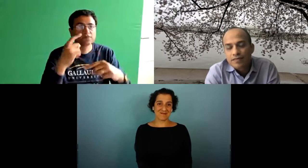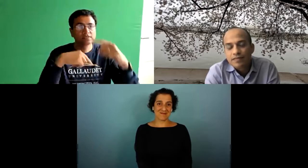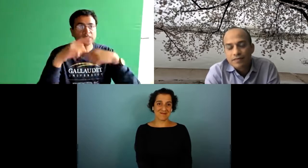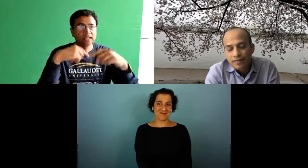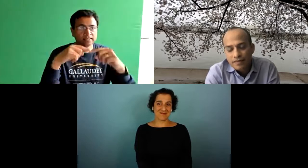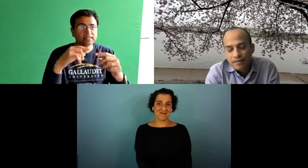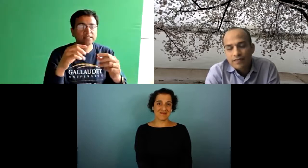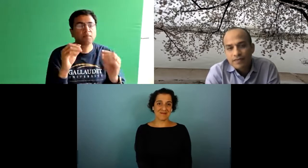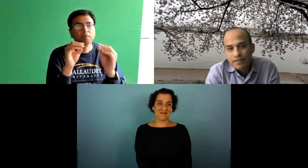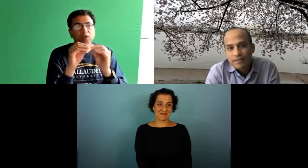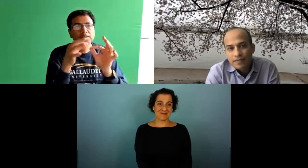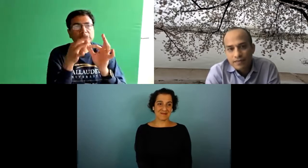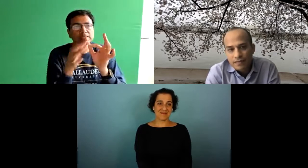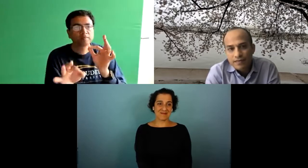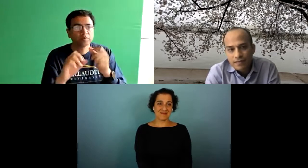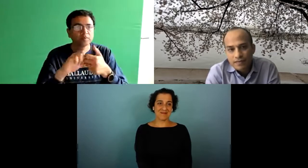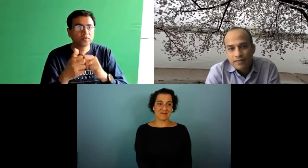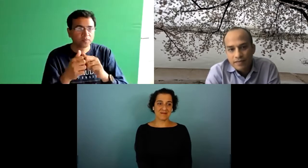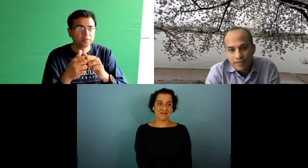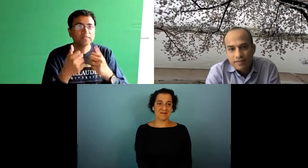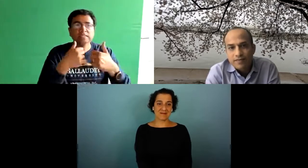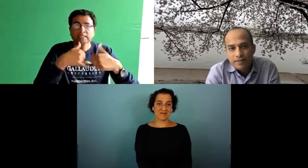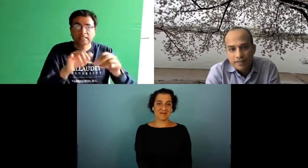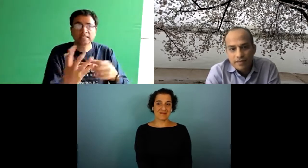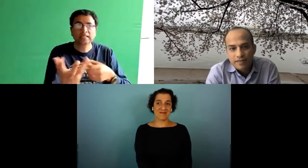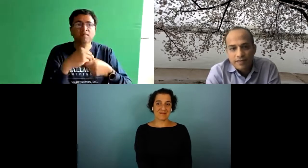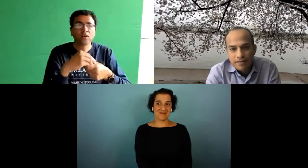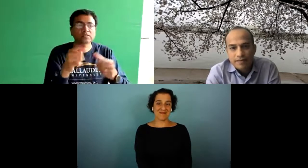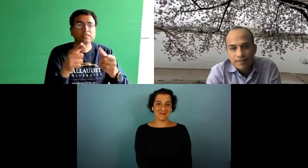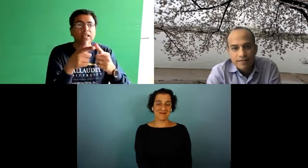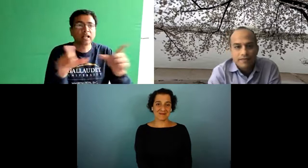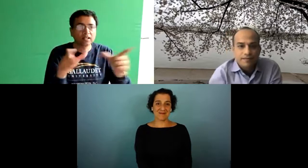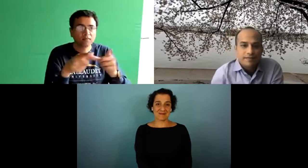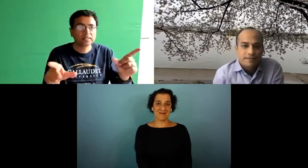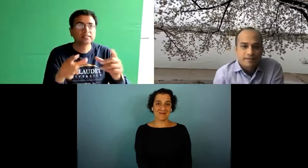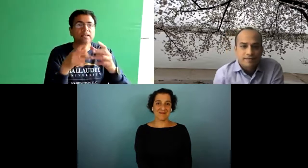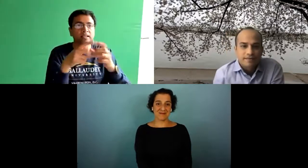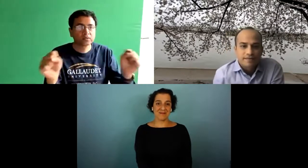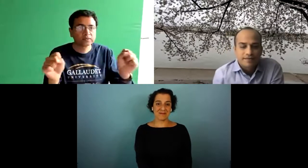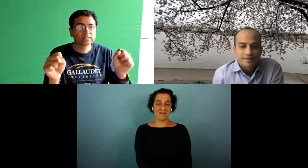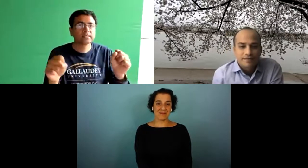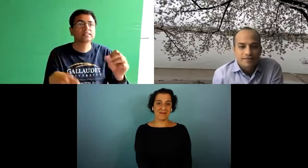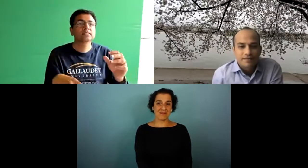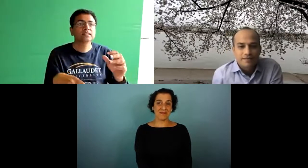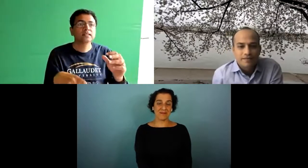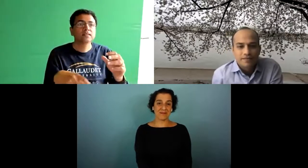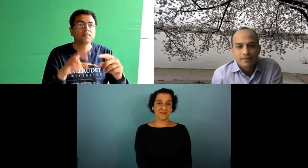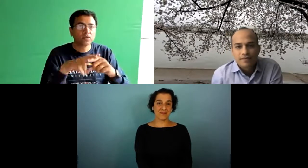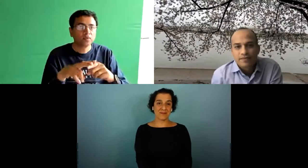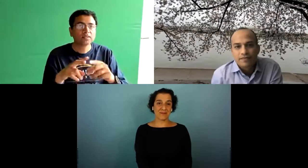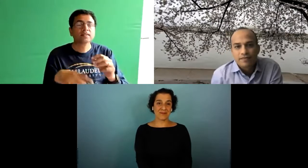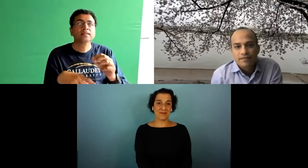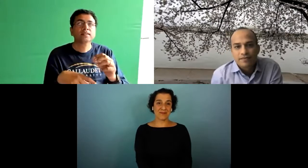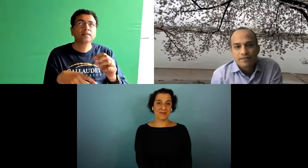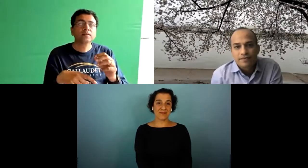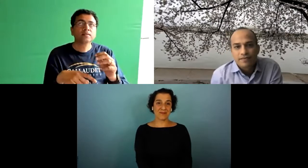on the recognition of words meaning identification of signs that's a much simpler problem to um to solve it still involves